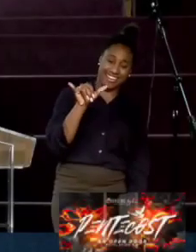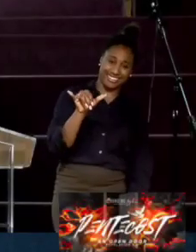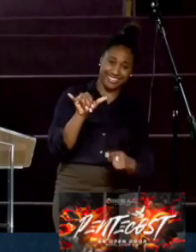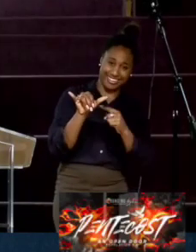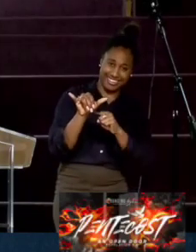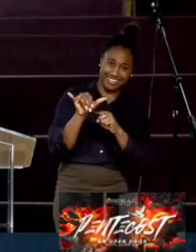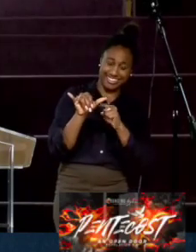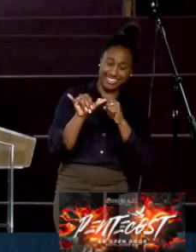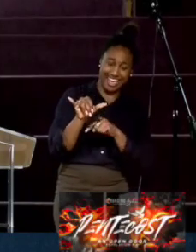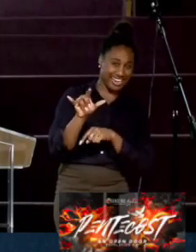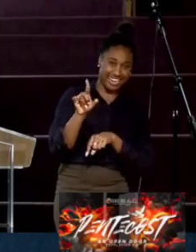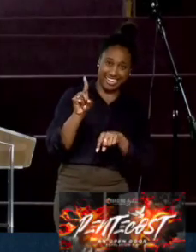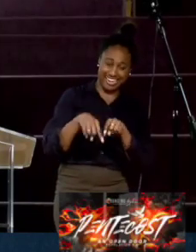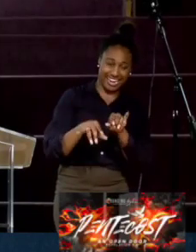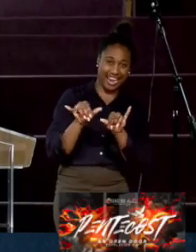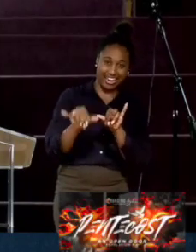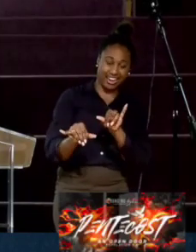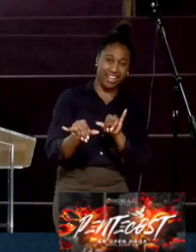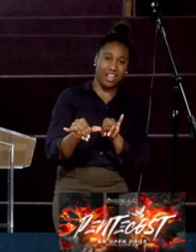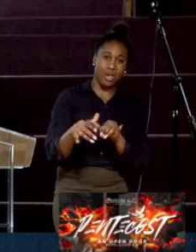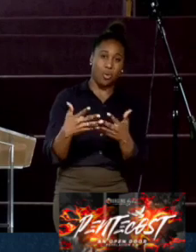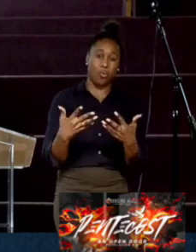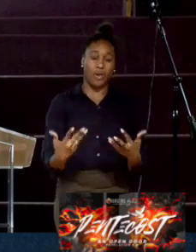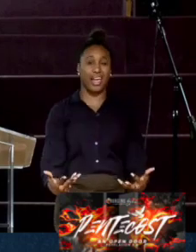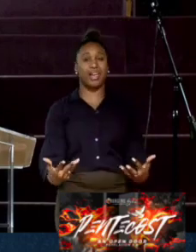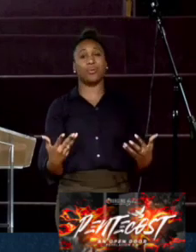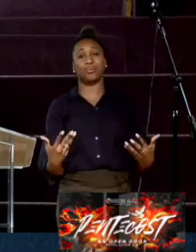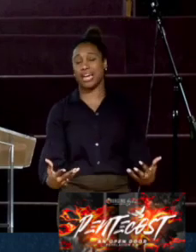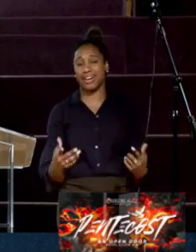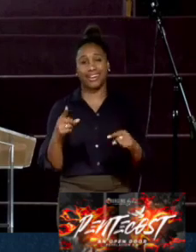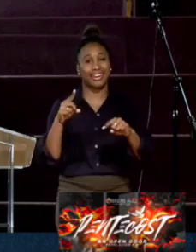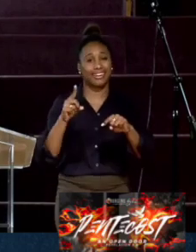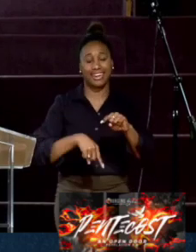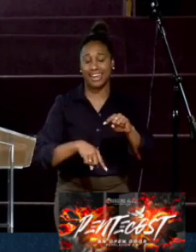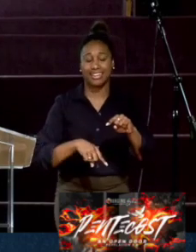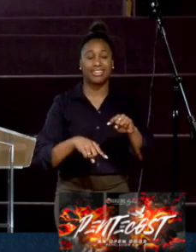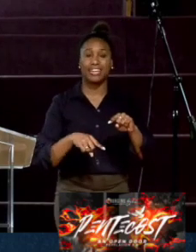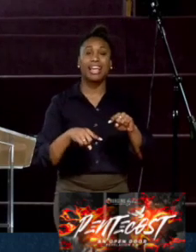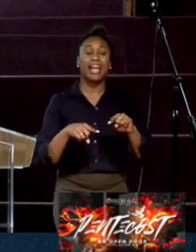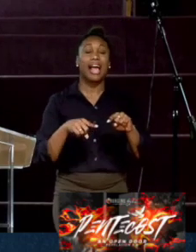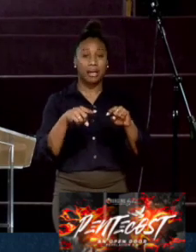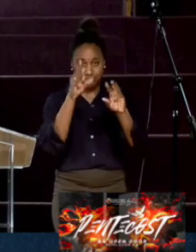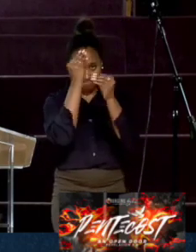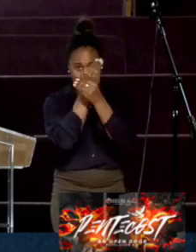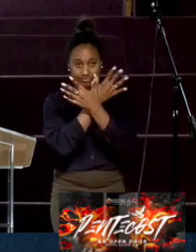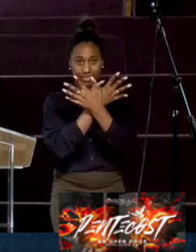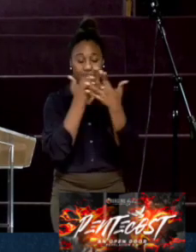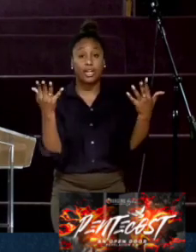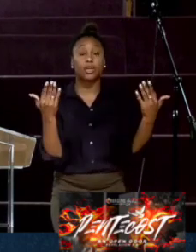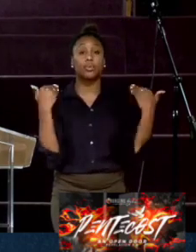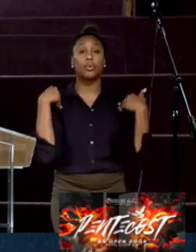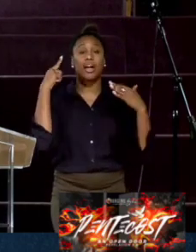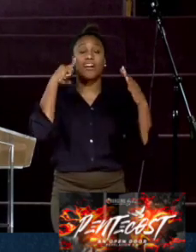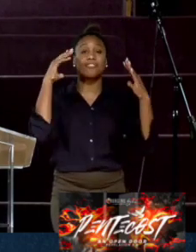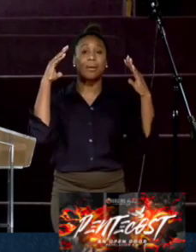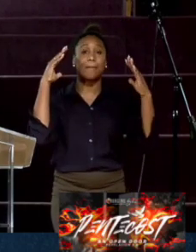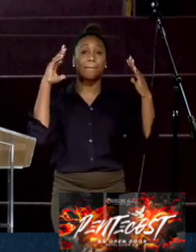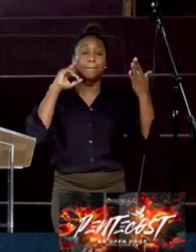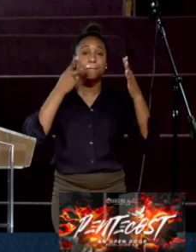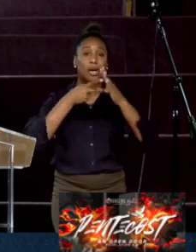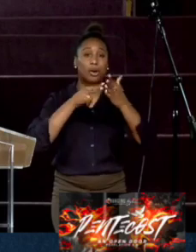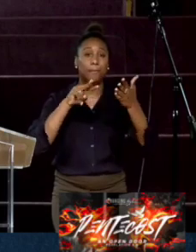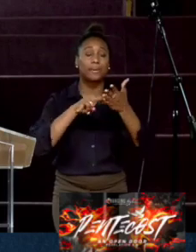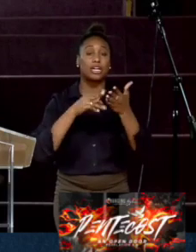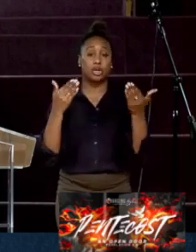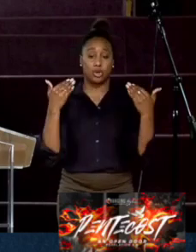week on Greater Change Ministries. to seek hope into your life today. That you have purpose to fulfill. You have fruit to